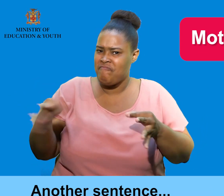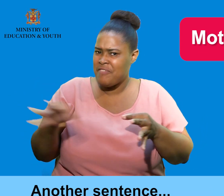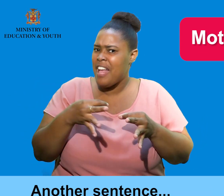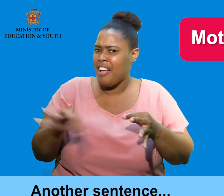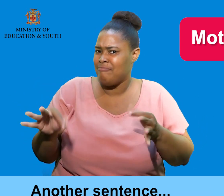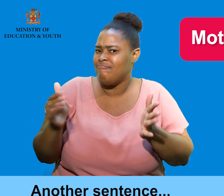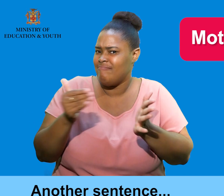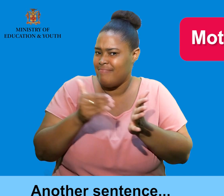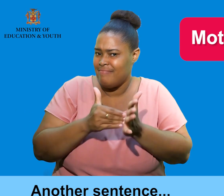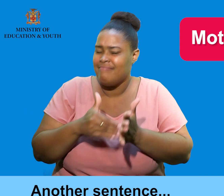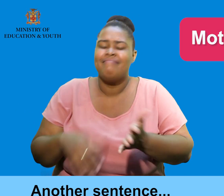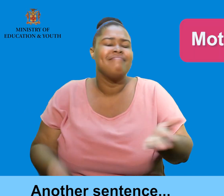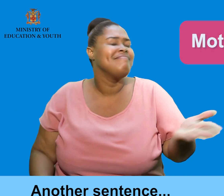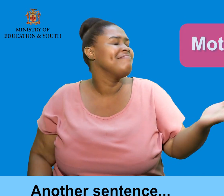Another sentence.